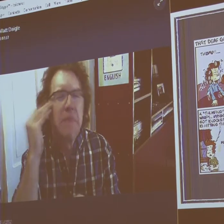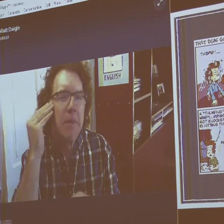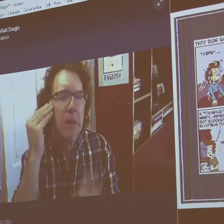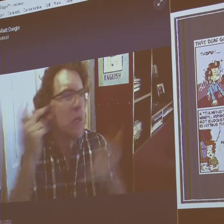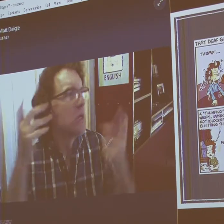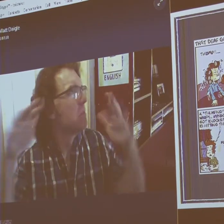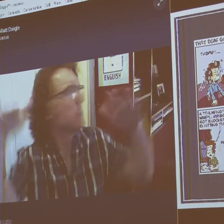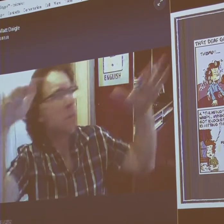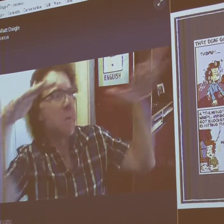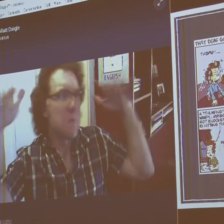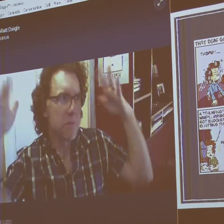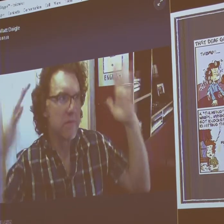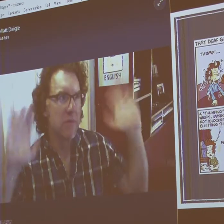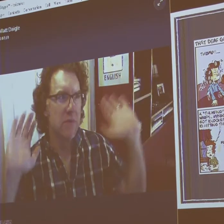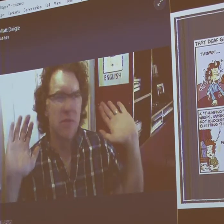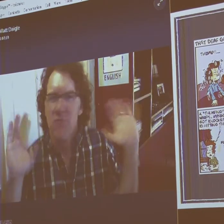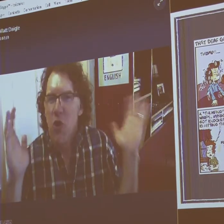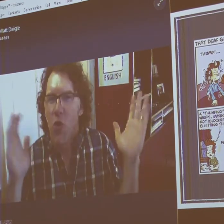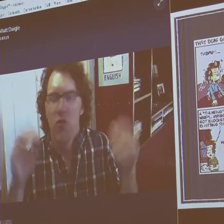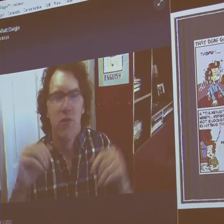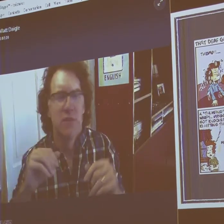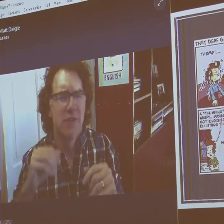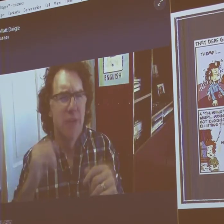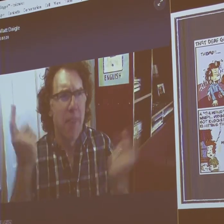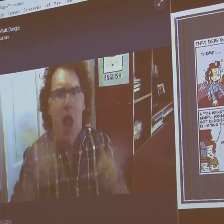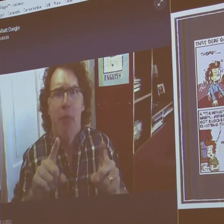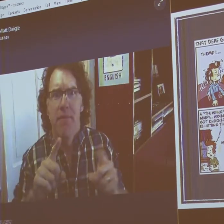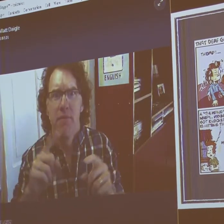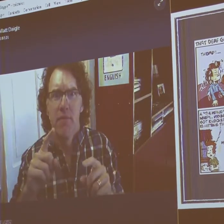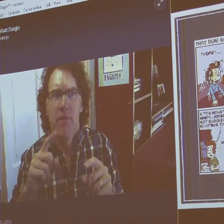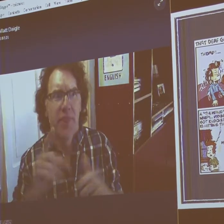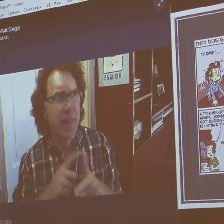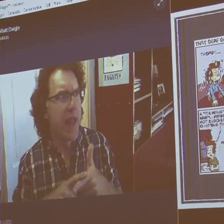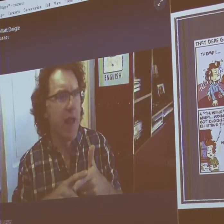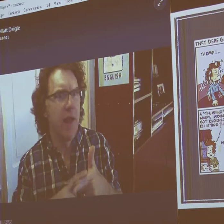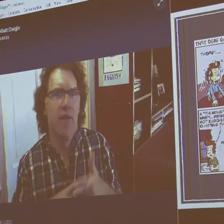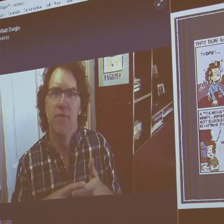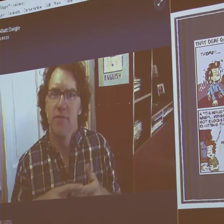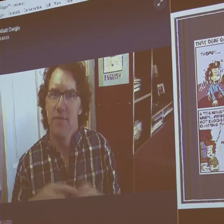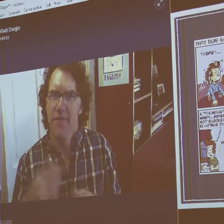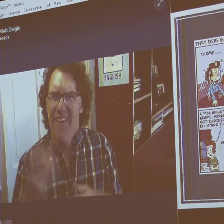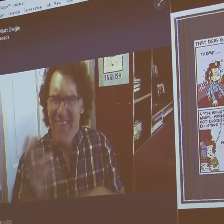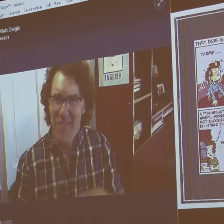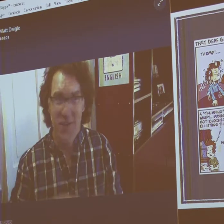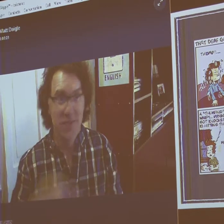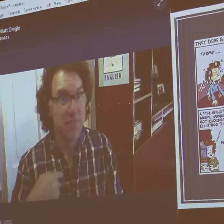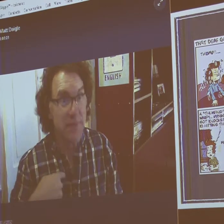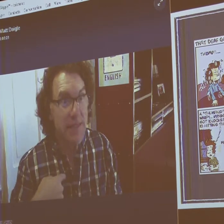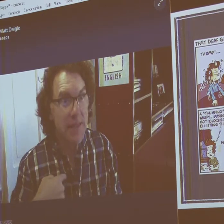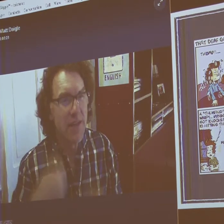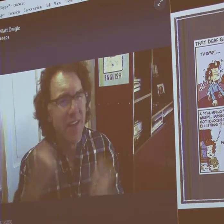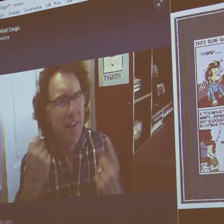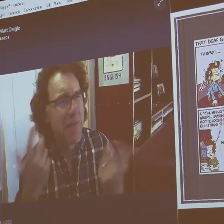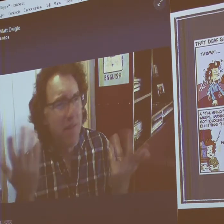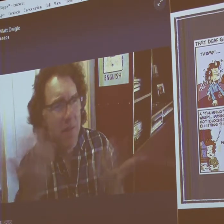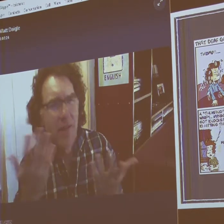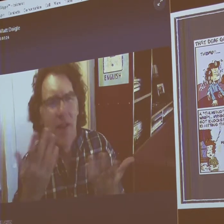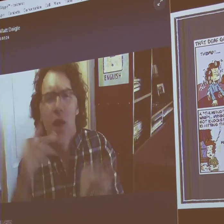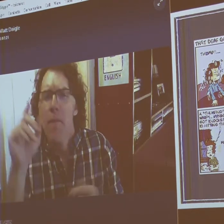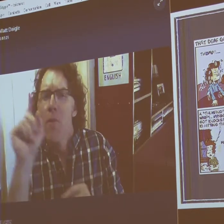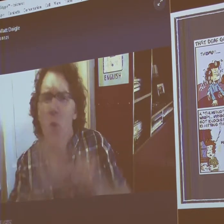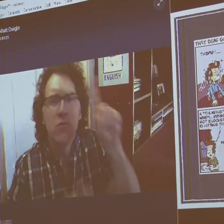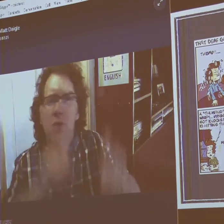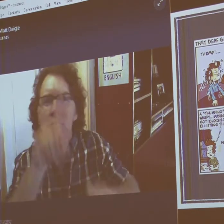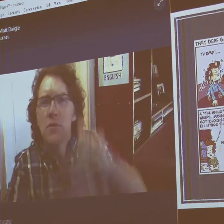was new to us, so we didn't really know the house that well. And, of course, I